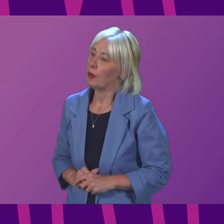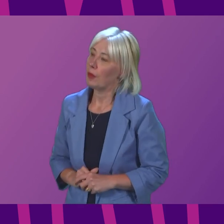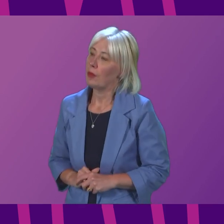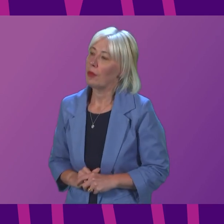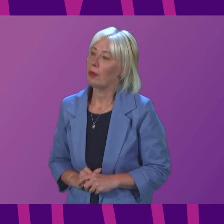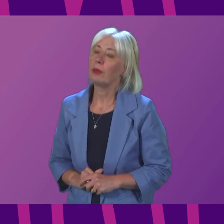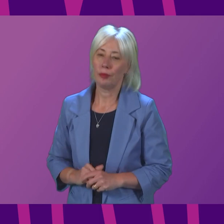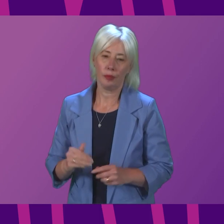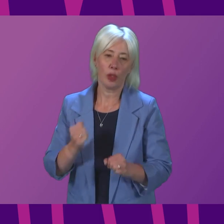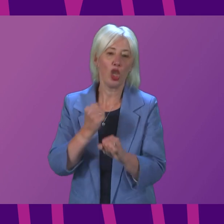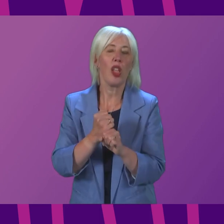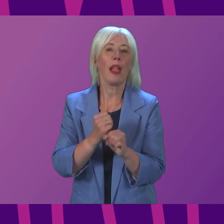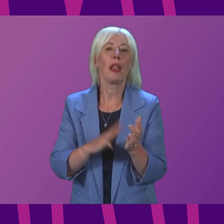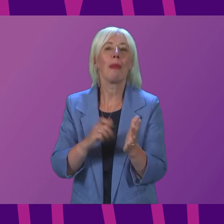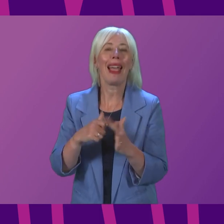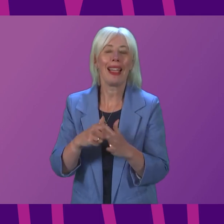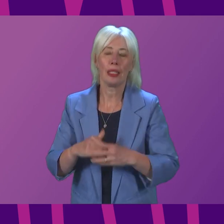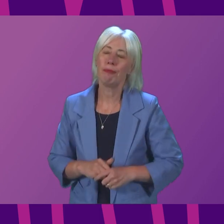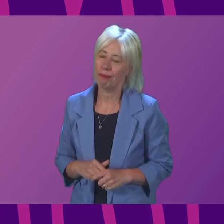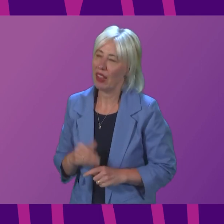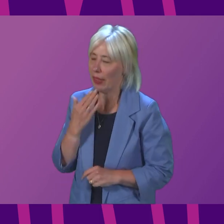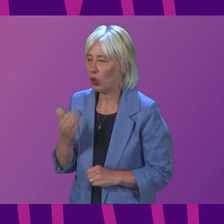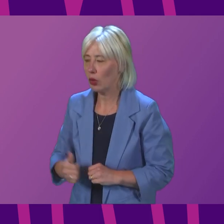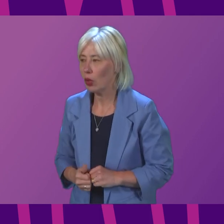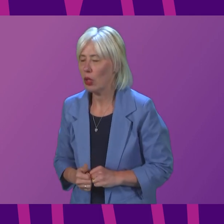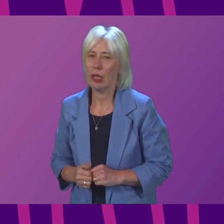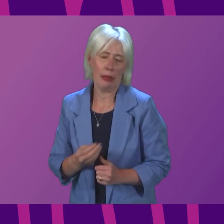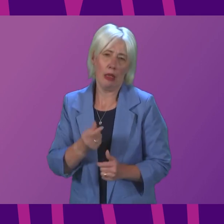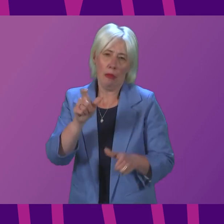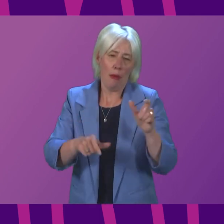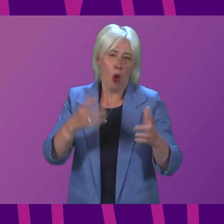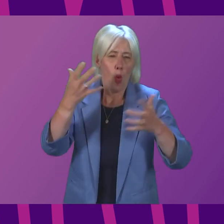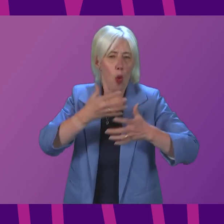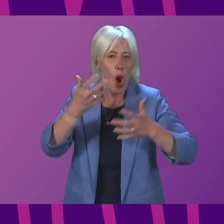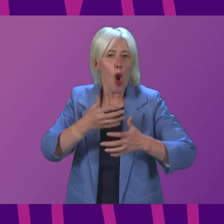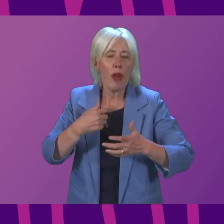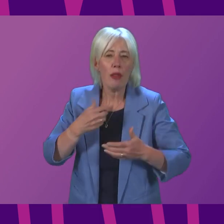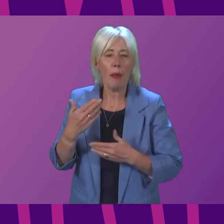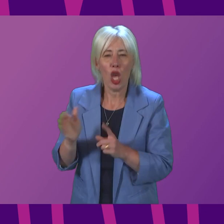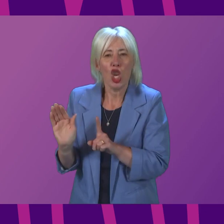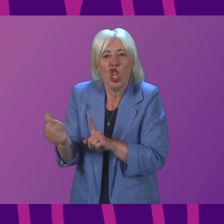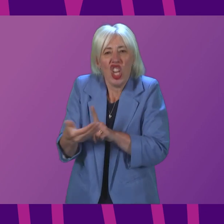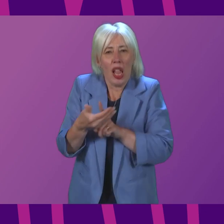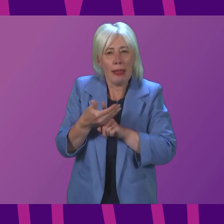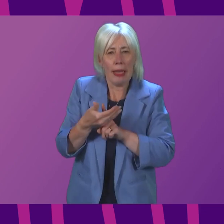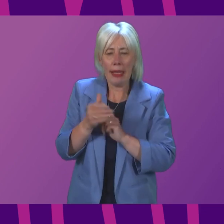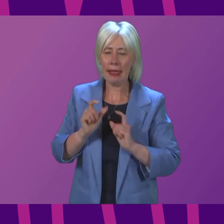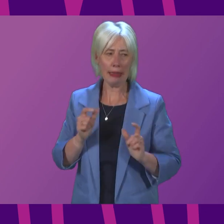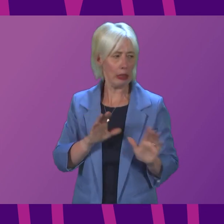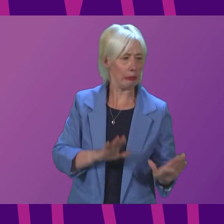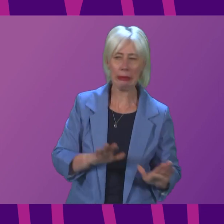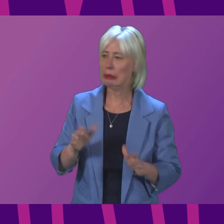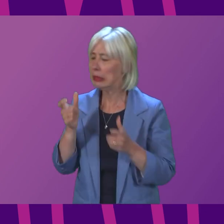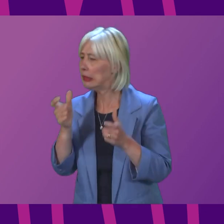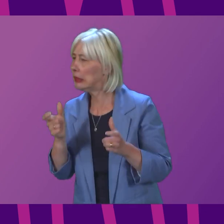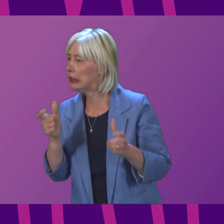Thank you. This will be a worrying time for people who were previously shielding, who are still being cautious and reducing